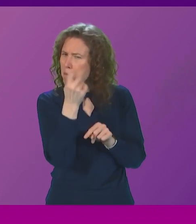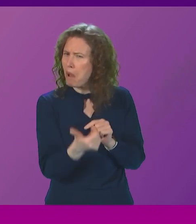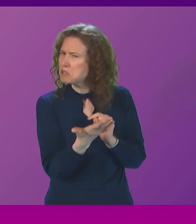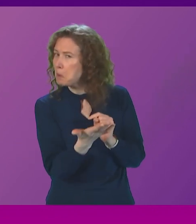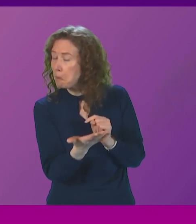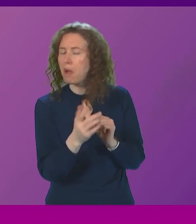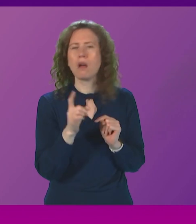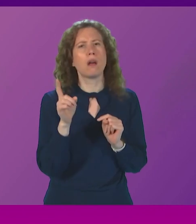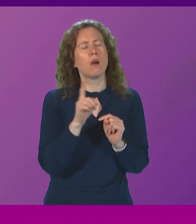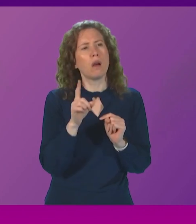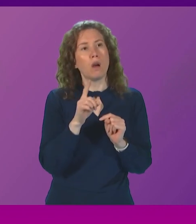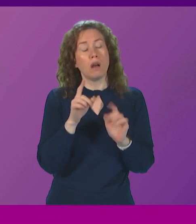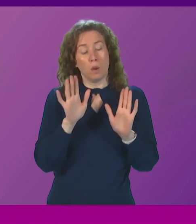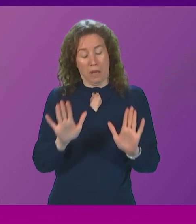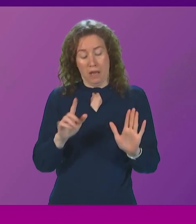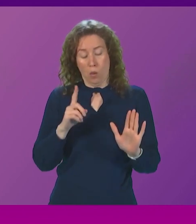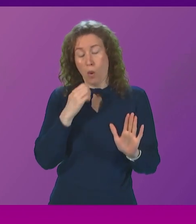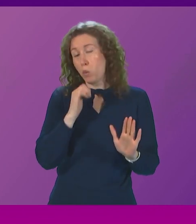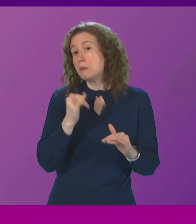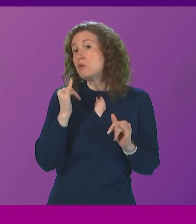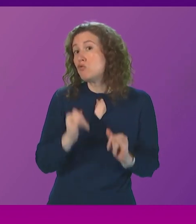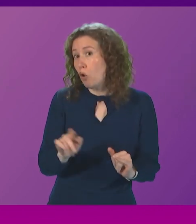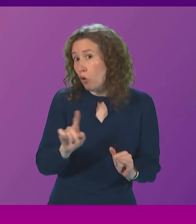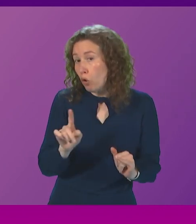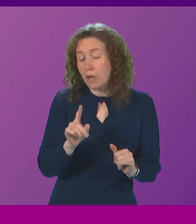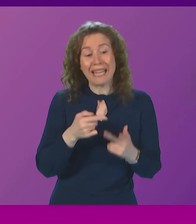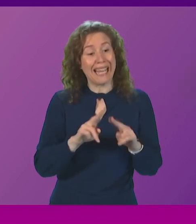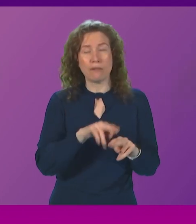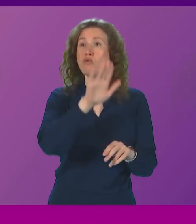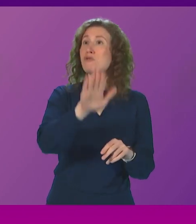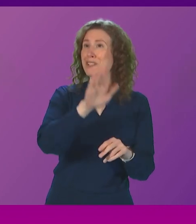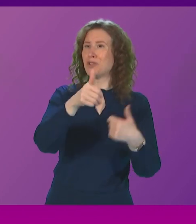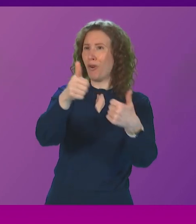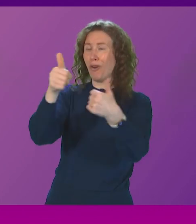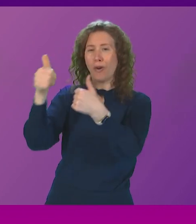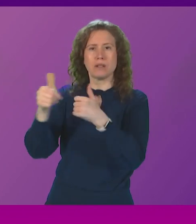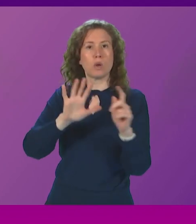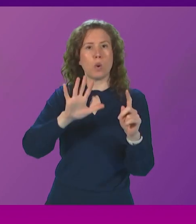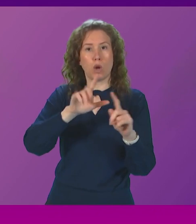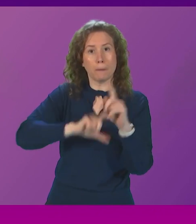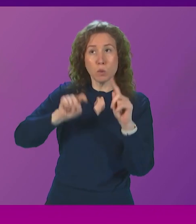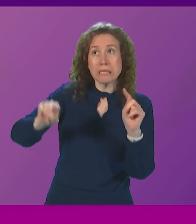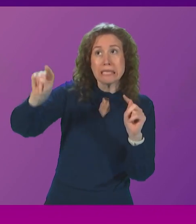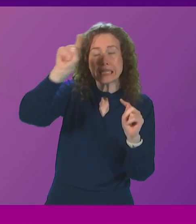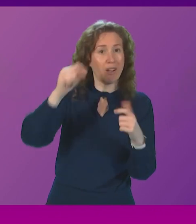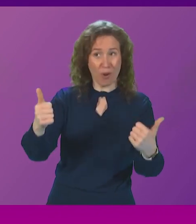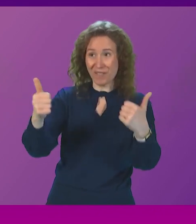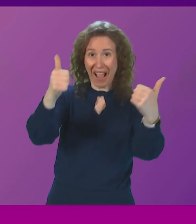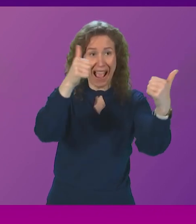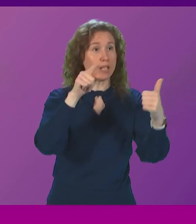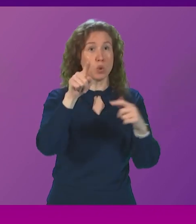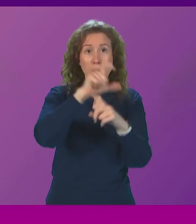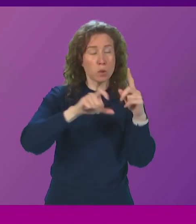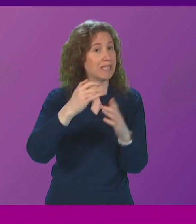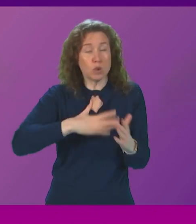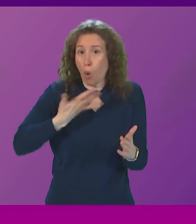what would be completely wrong, First Minister, is to give reassurances to coastal communities that everything's fine. If they are a community that